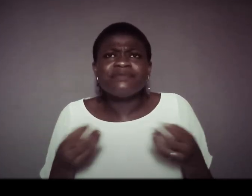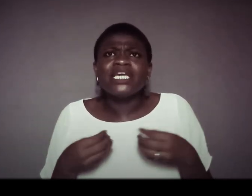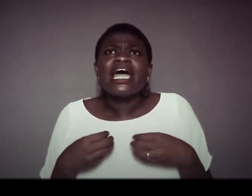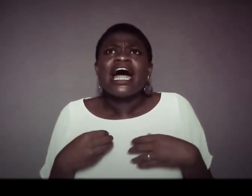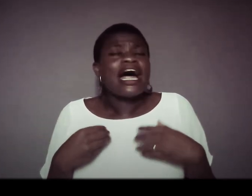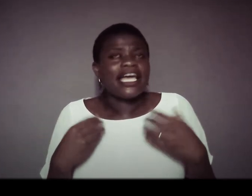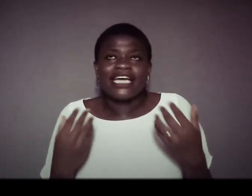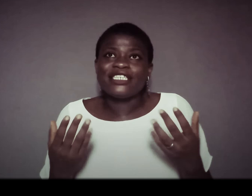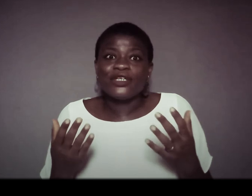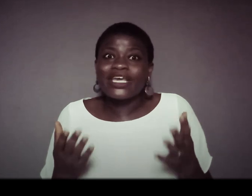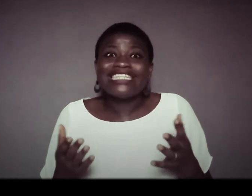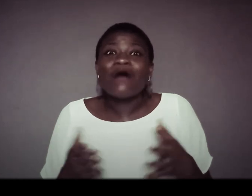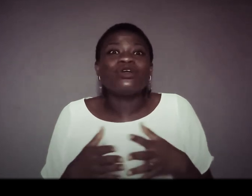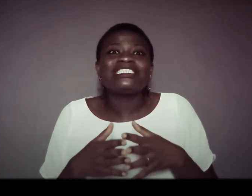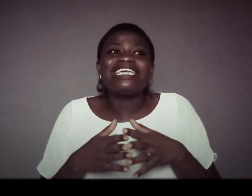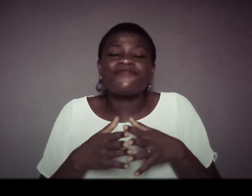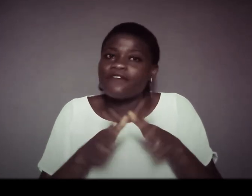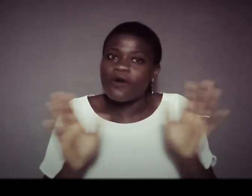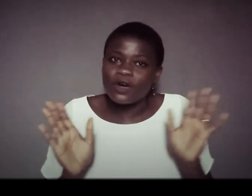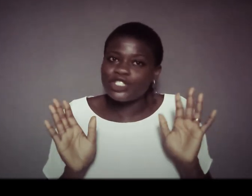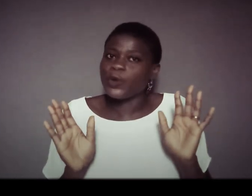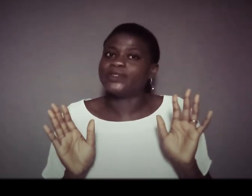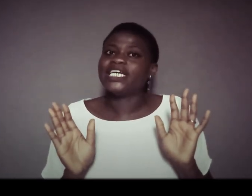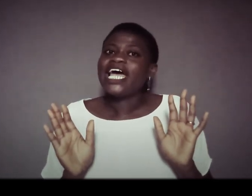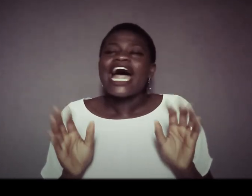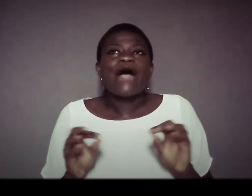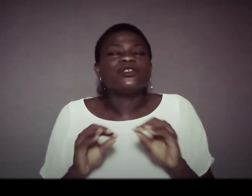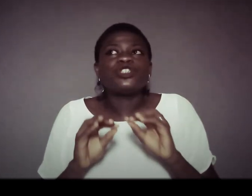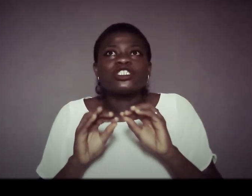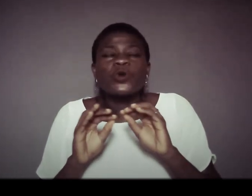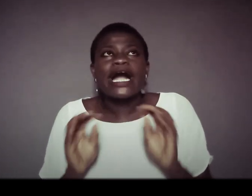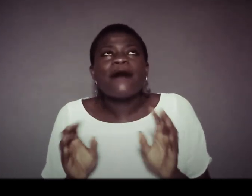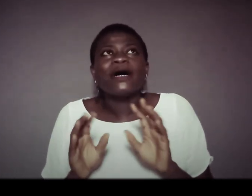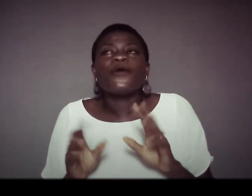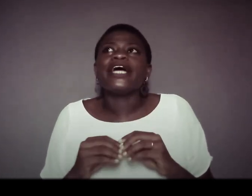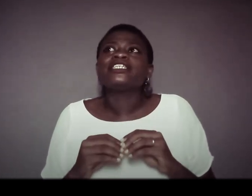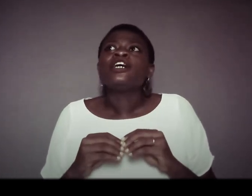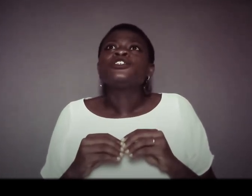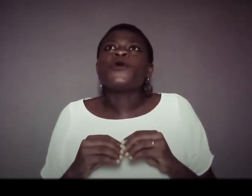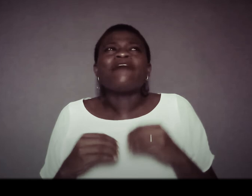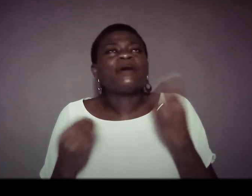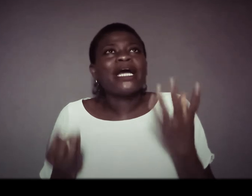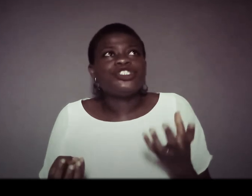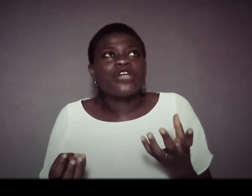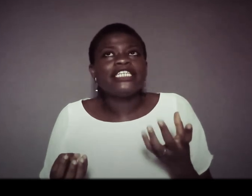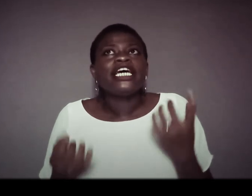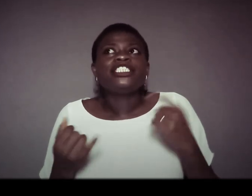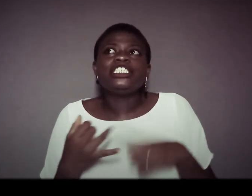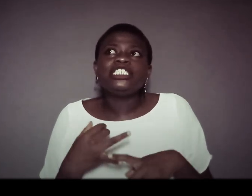me i said okay that was favor on its own i was just so calm and quiet so after my trad she did